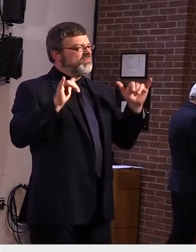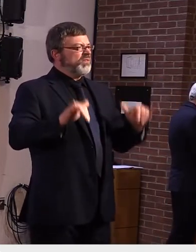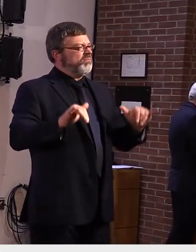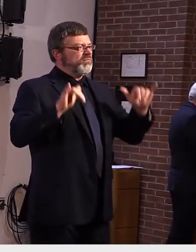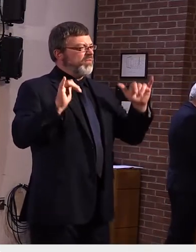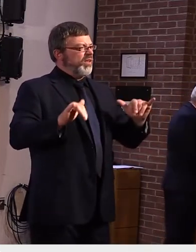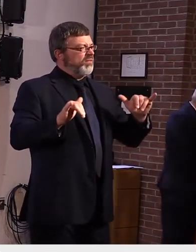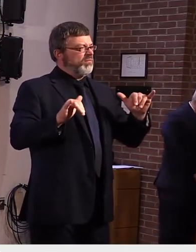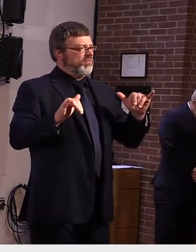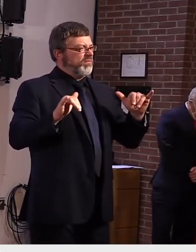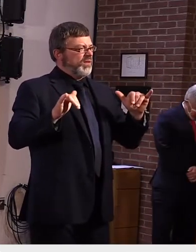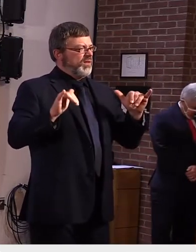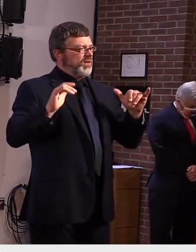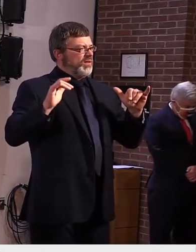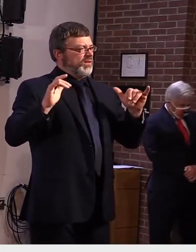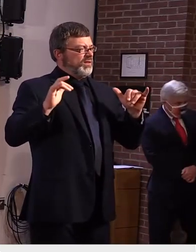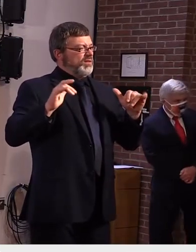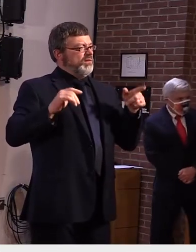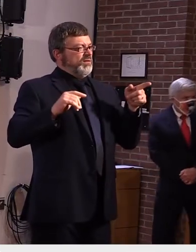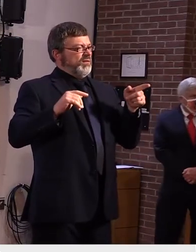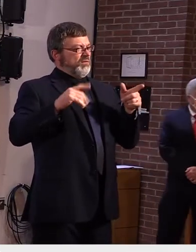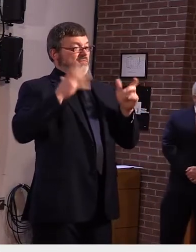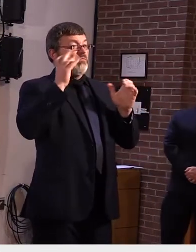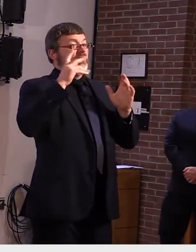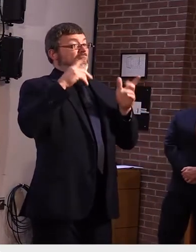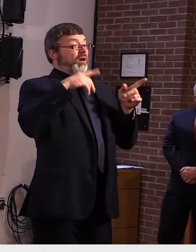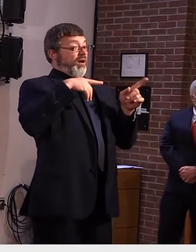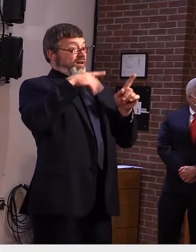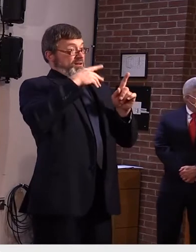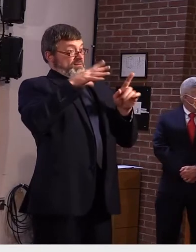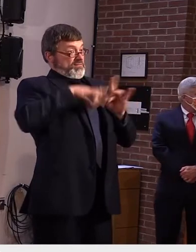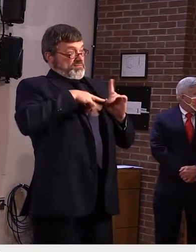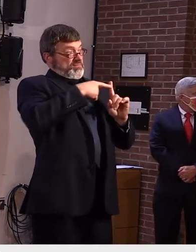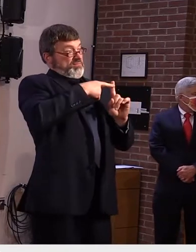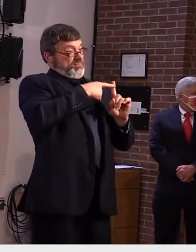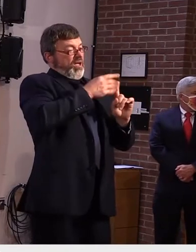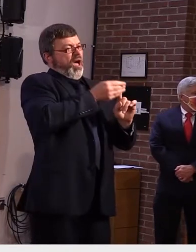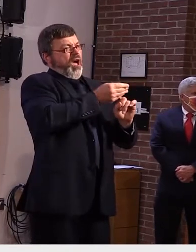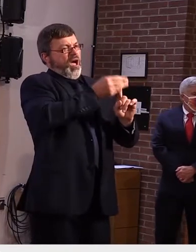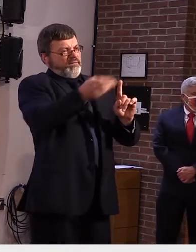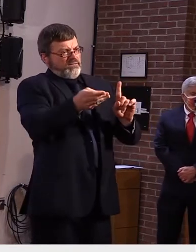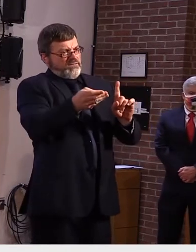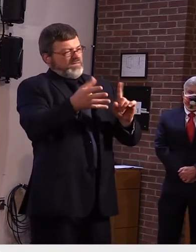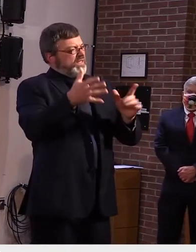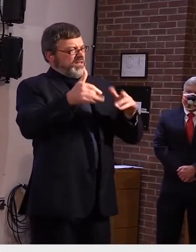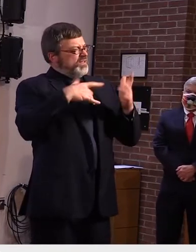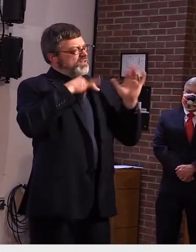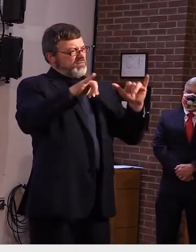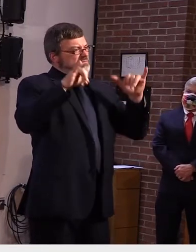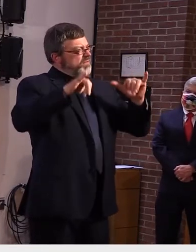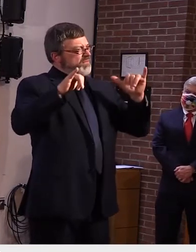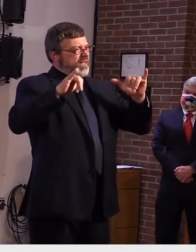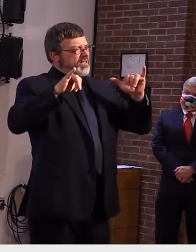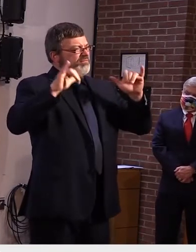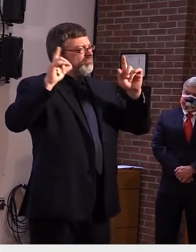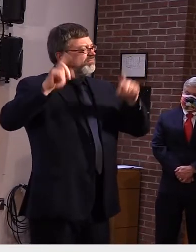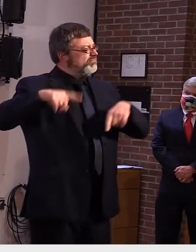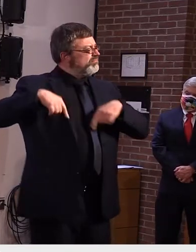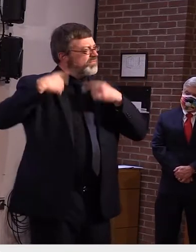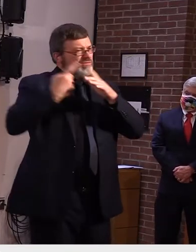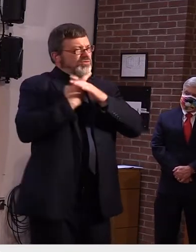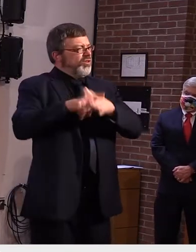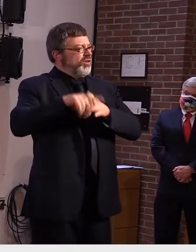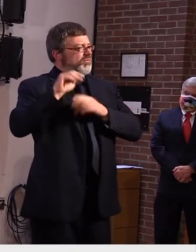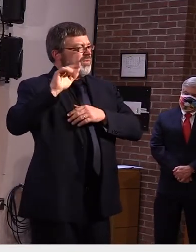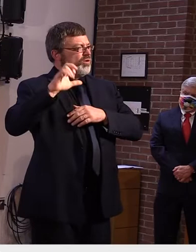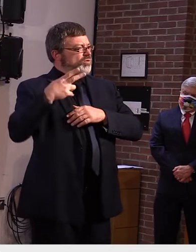you know another setting we've seen that throughout the past several months so this is what this virus does it's relatively easy